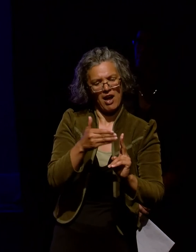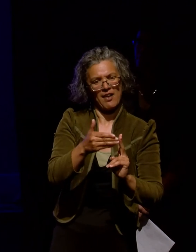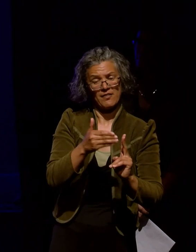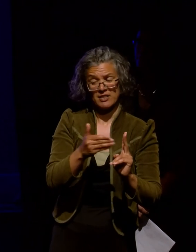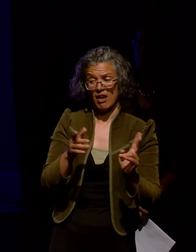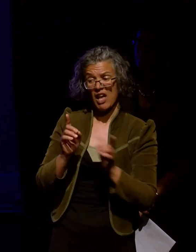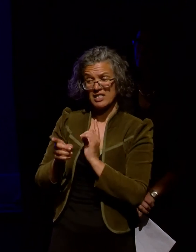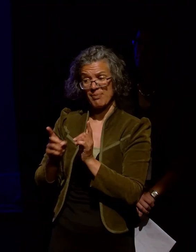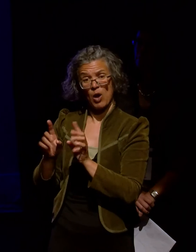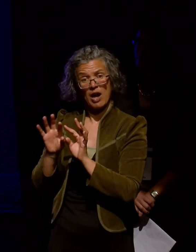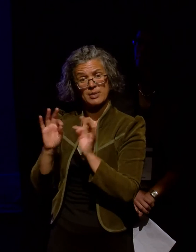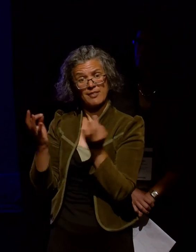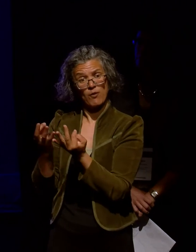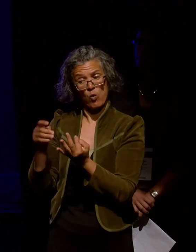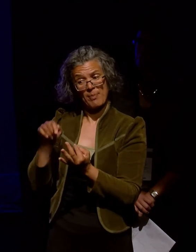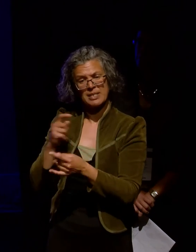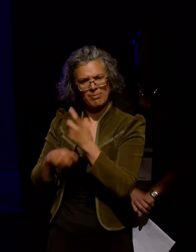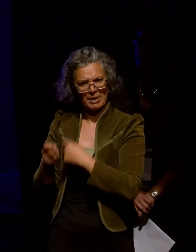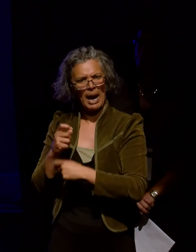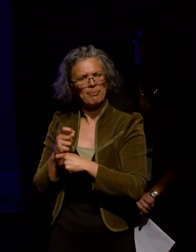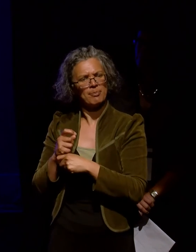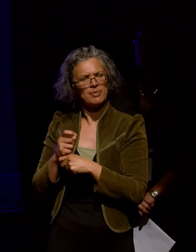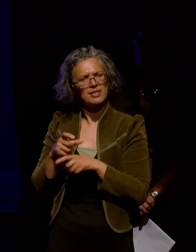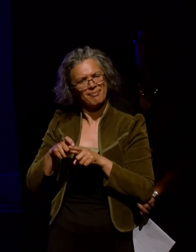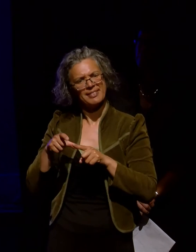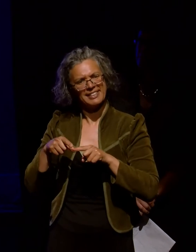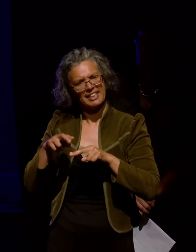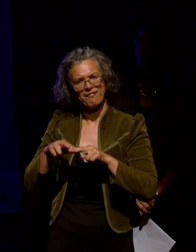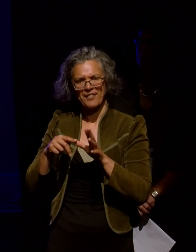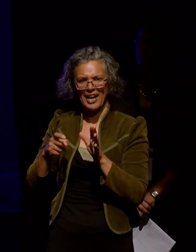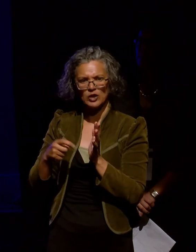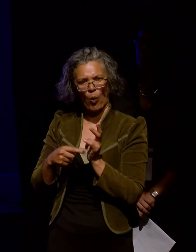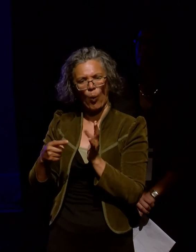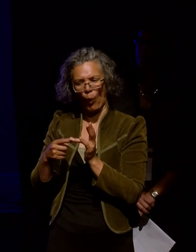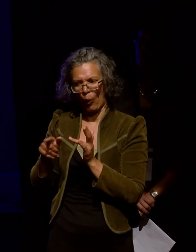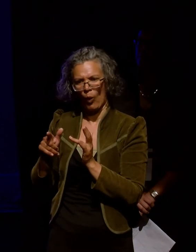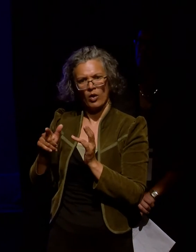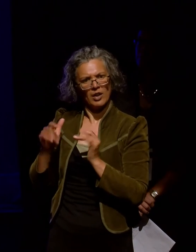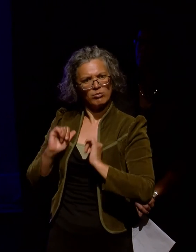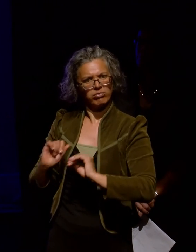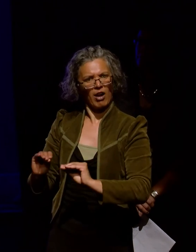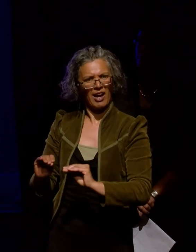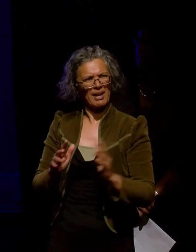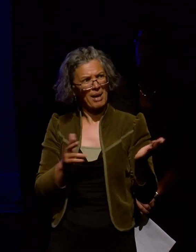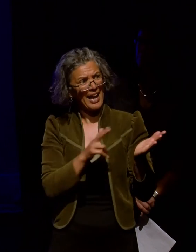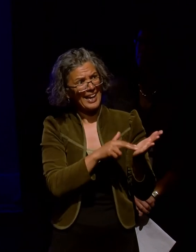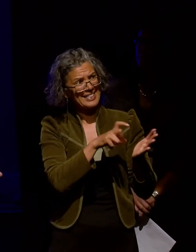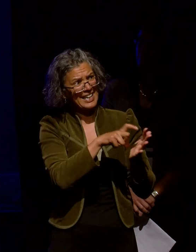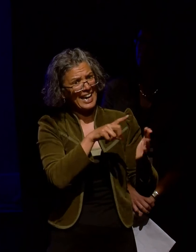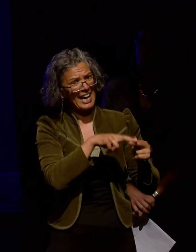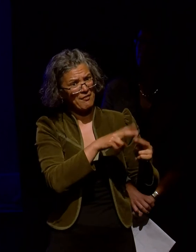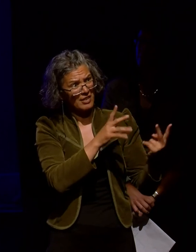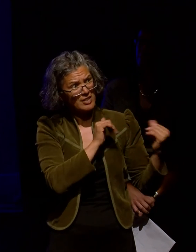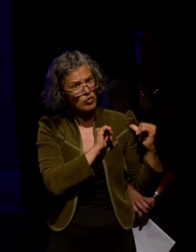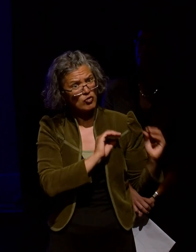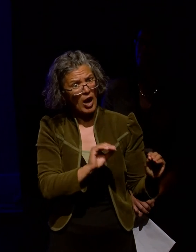sessions. But this raises the question then of what NDF's root role really is here. Is NDF a training provider? Could it be? Should